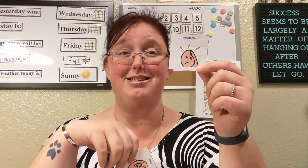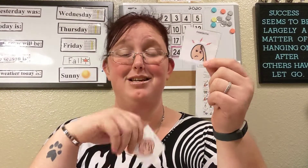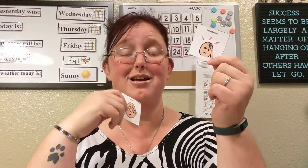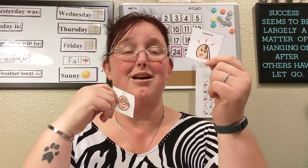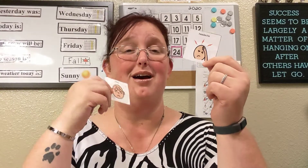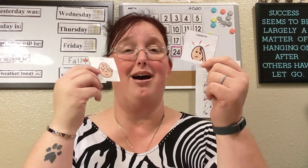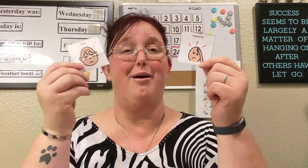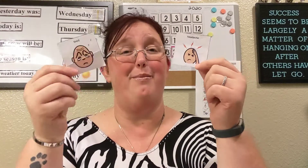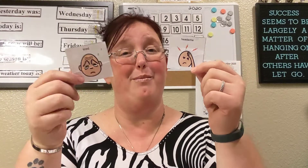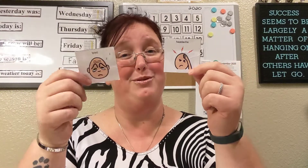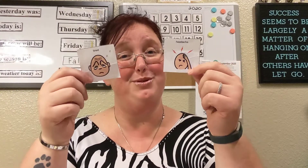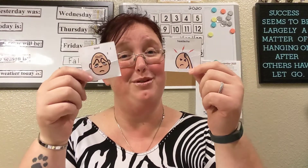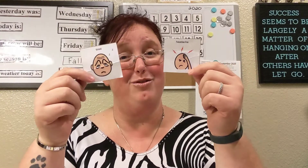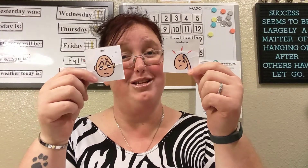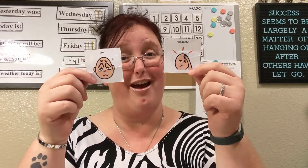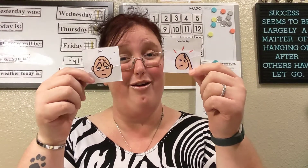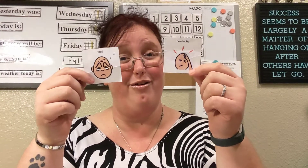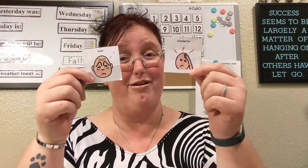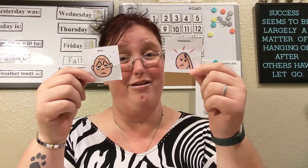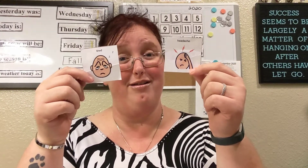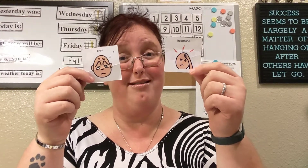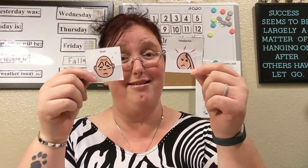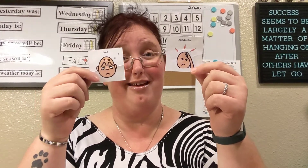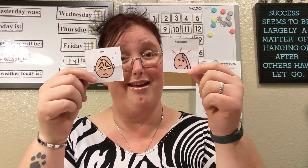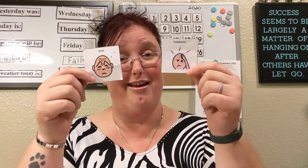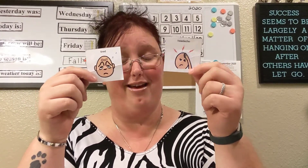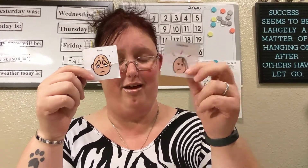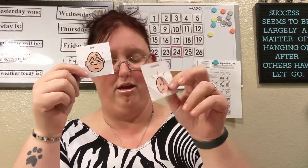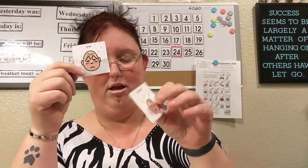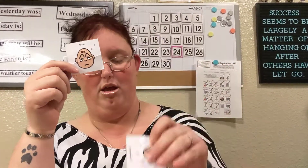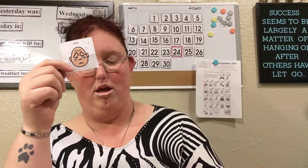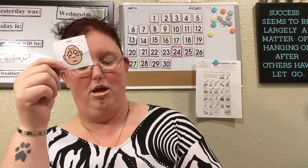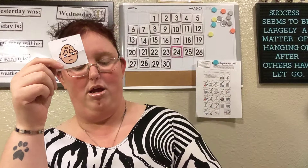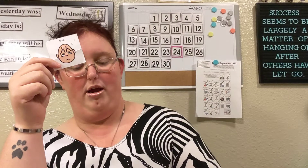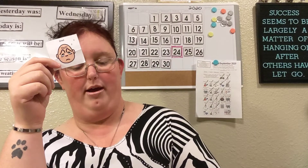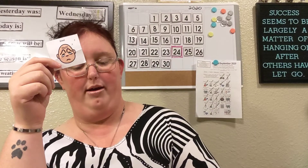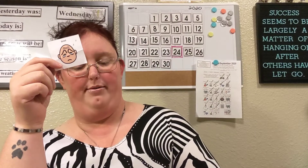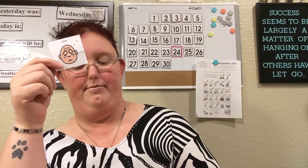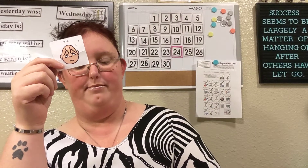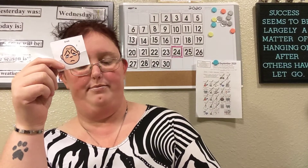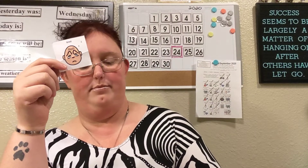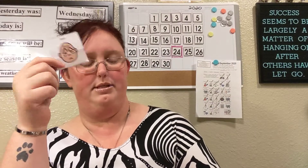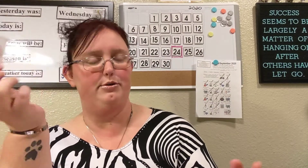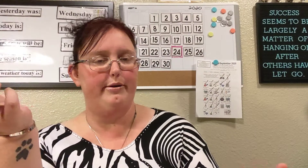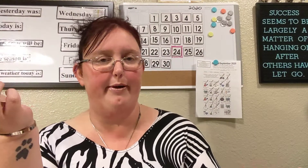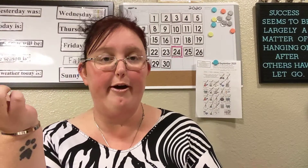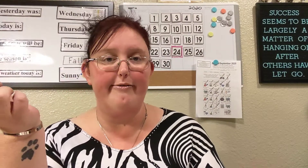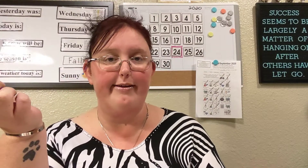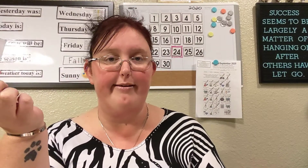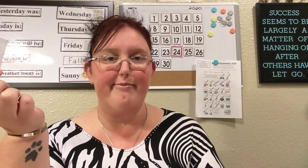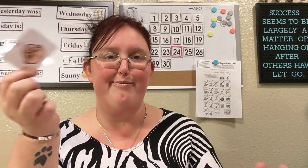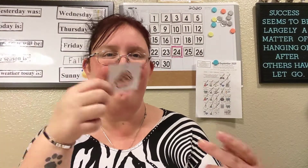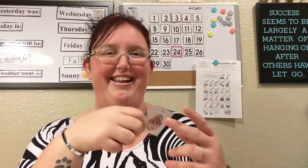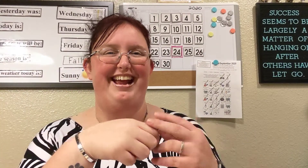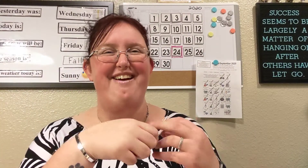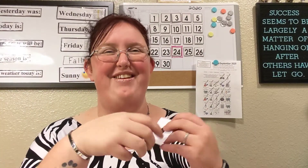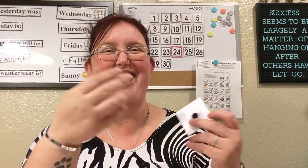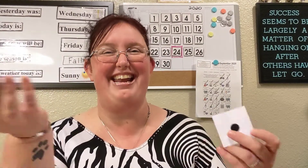um i'm also a little tired yeah um still drinking my coffee but i haven't had